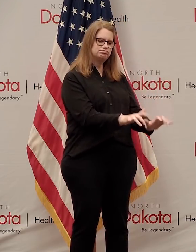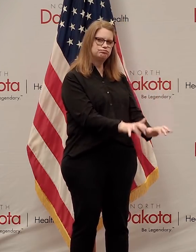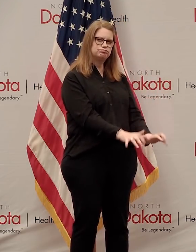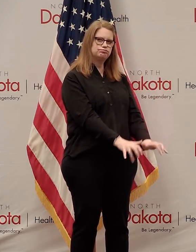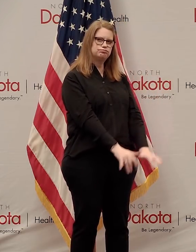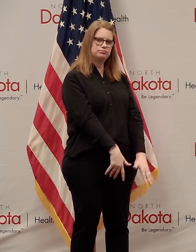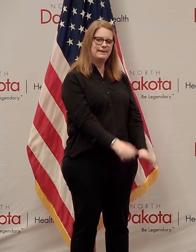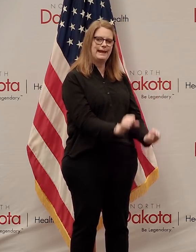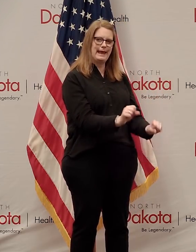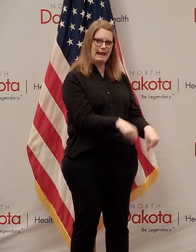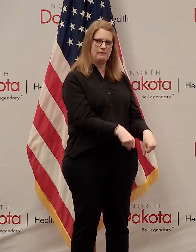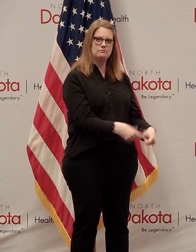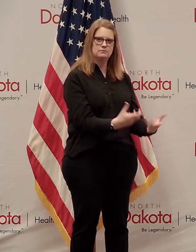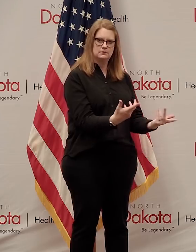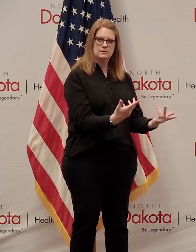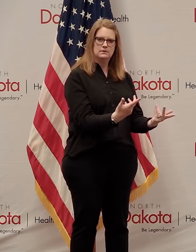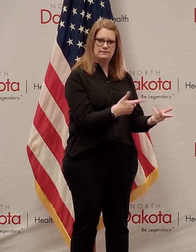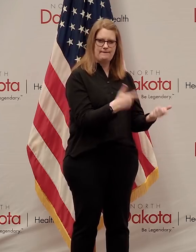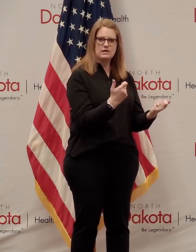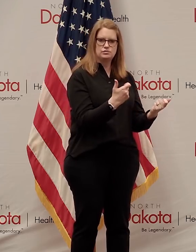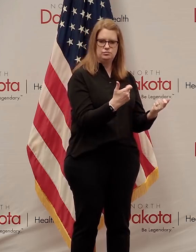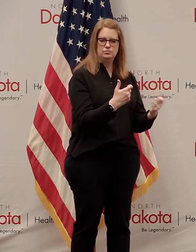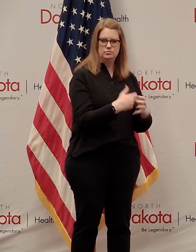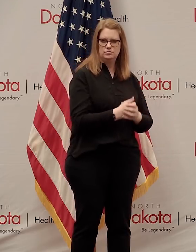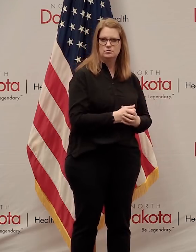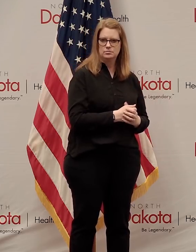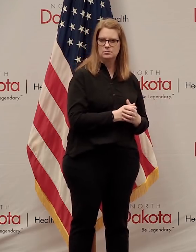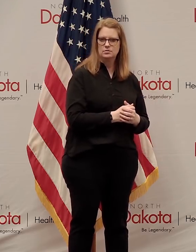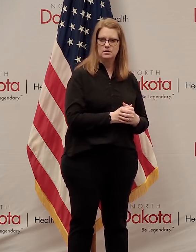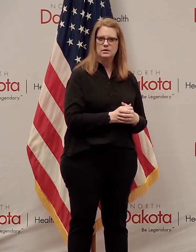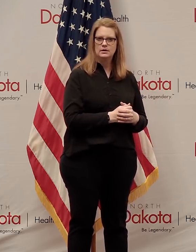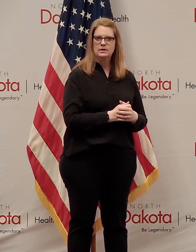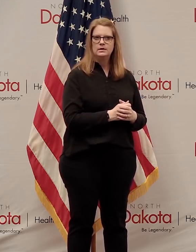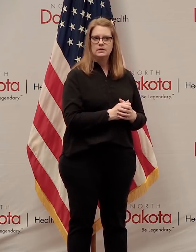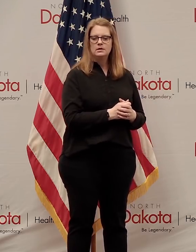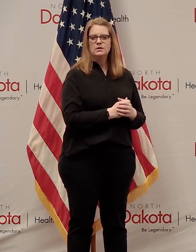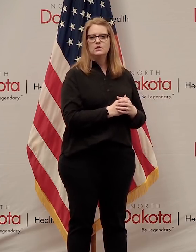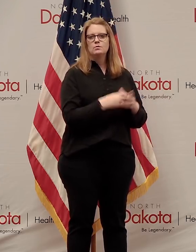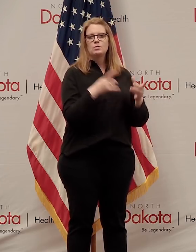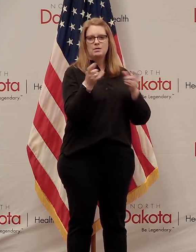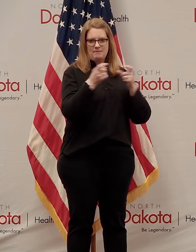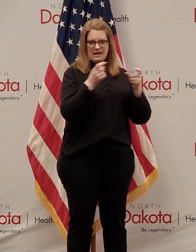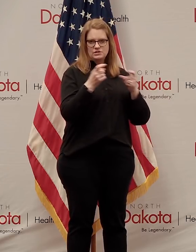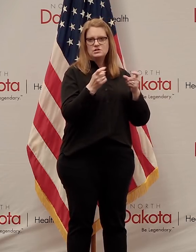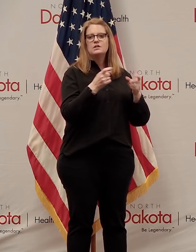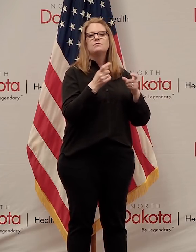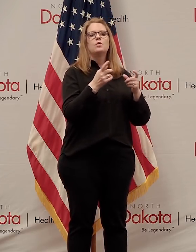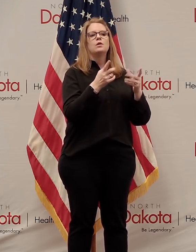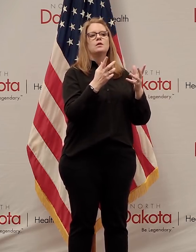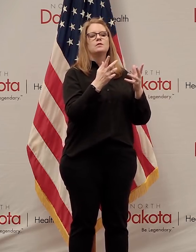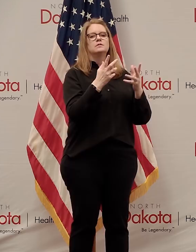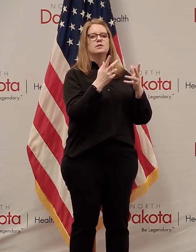productivity tools that allow them to do that. So we're managing for capacity, not head count.